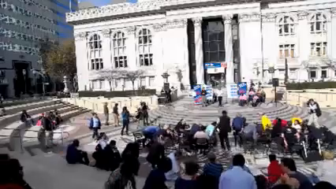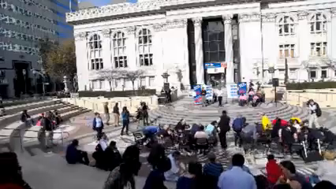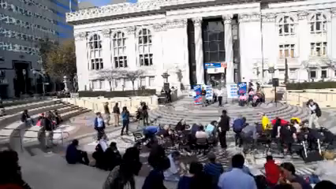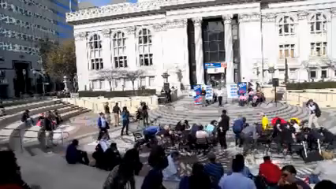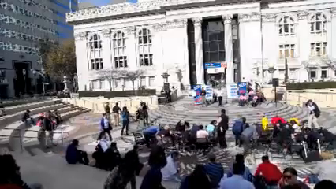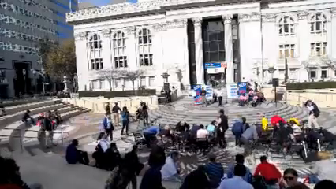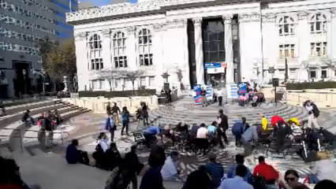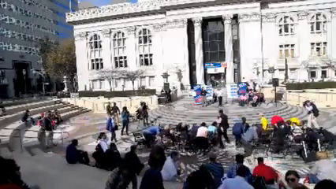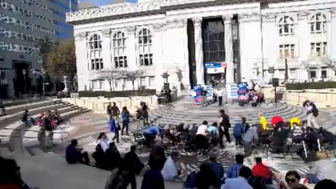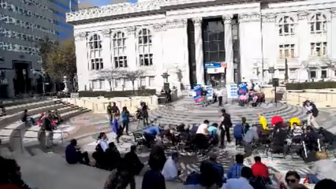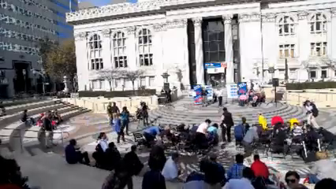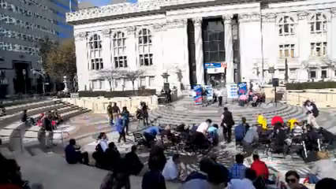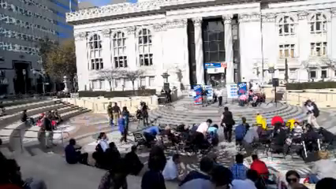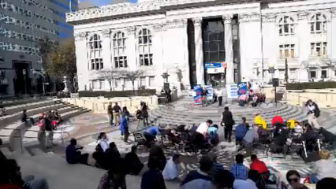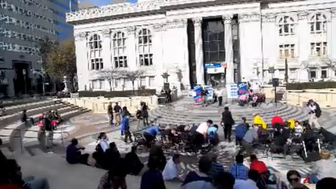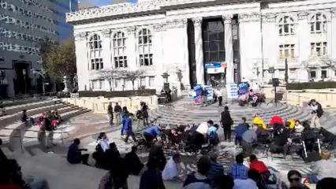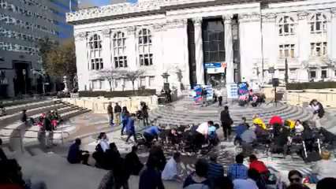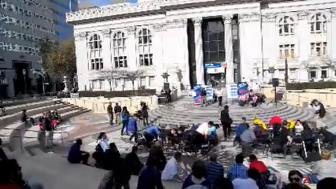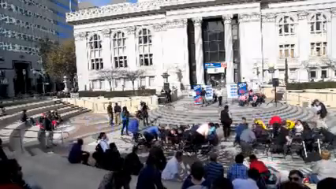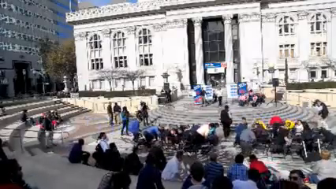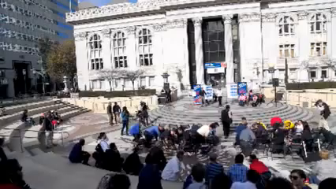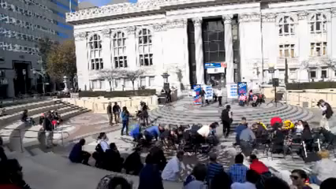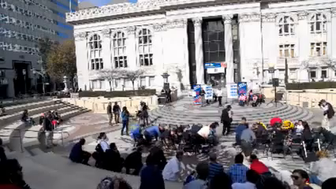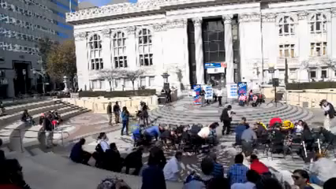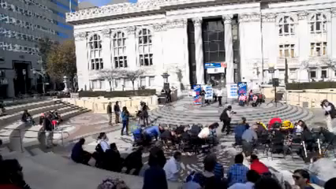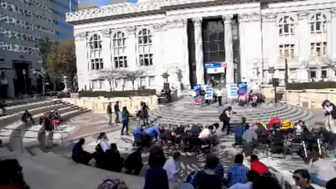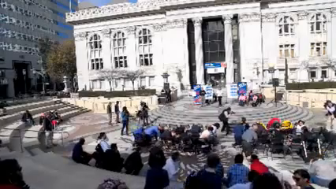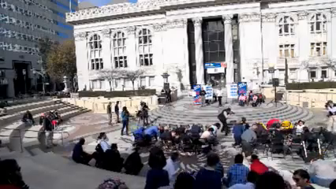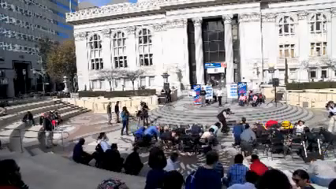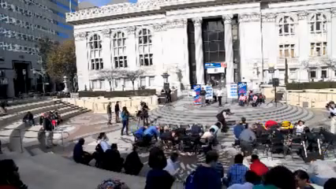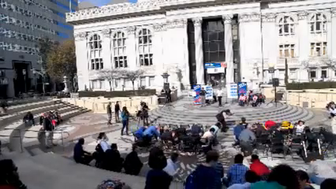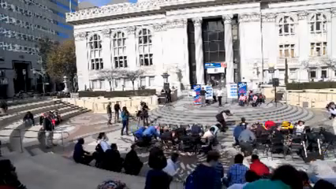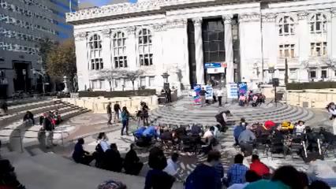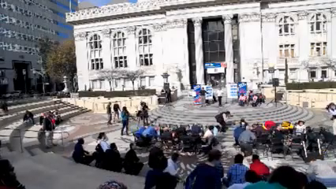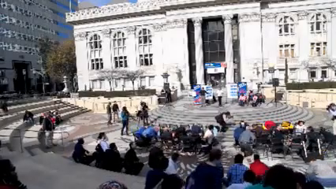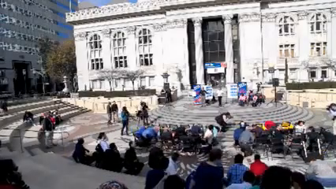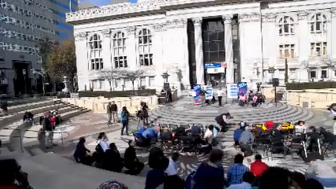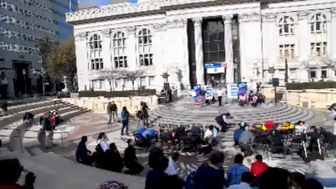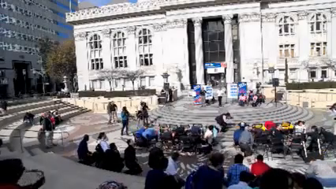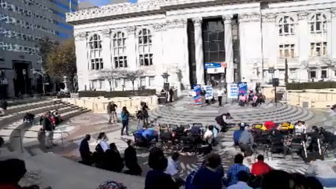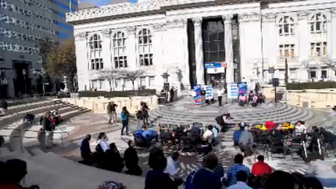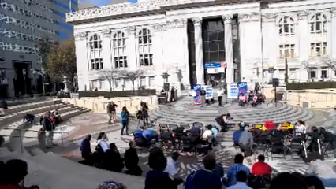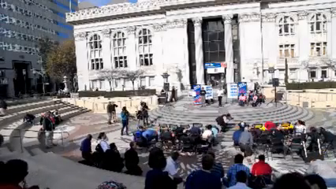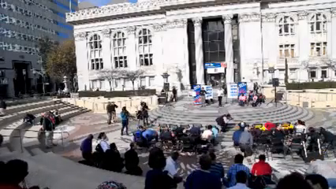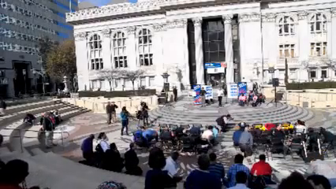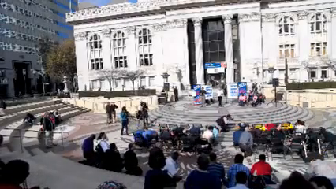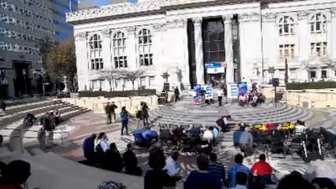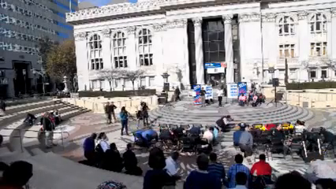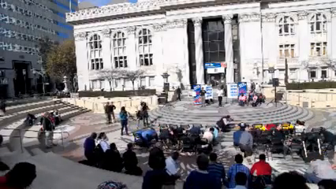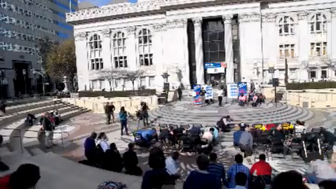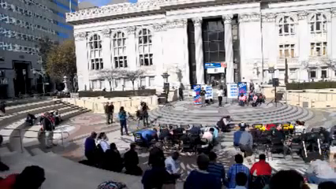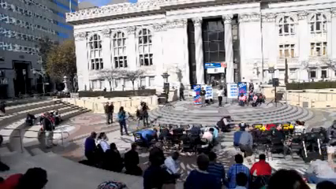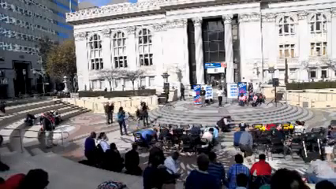If not, make sure that you lock your either walker or wheelchair device,